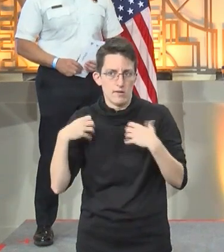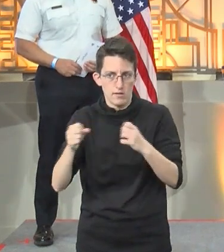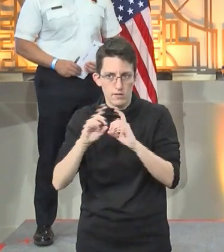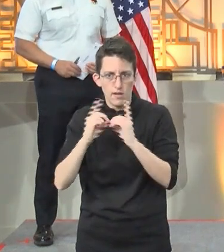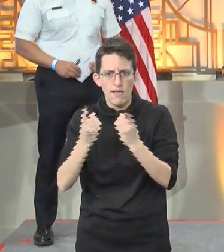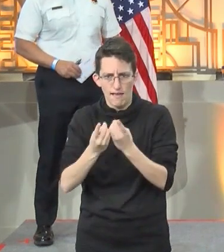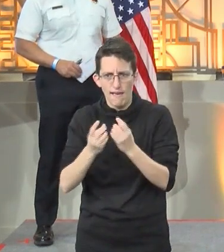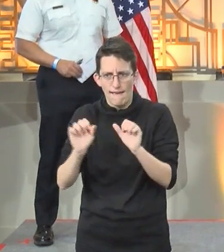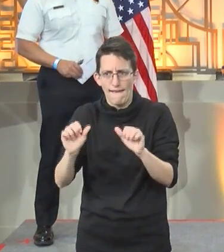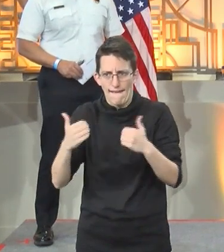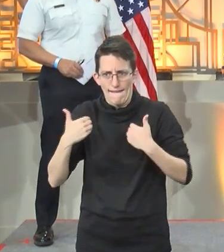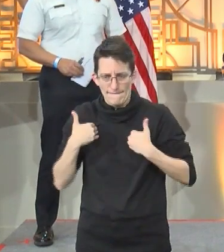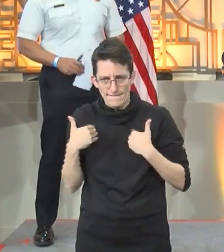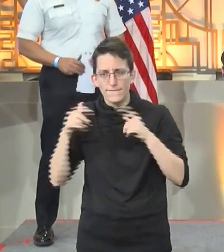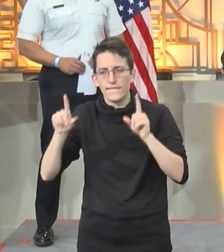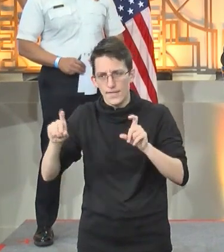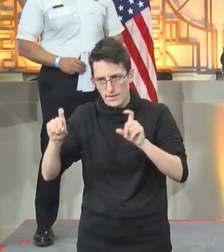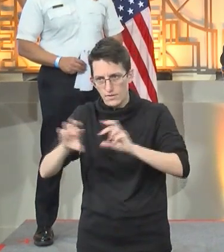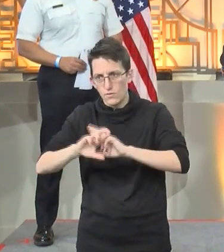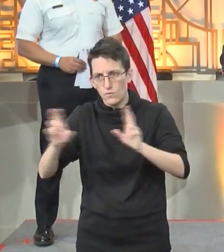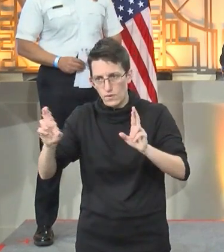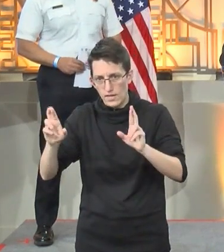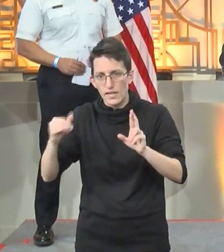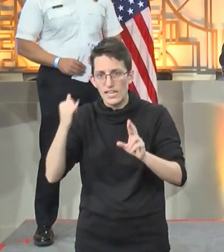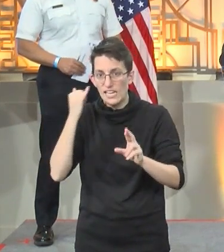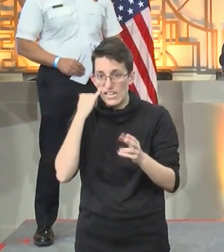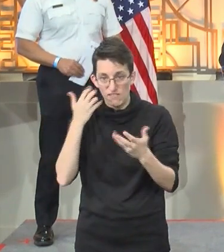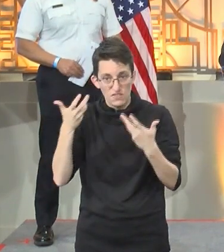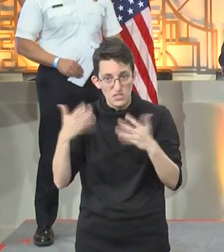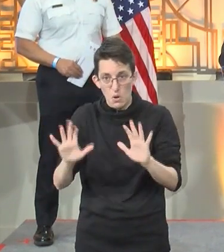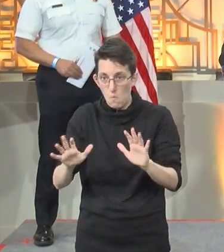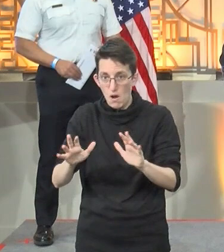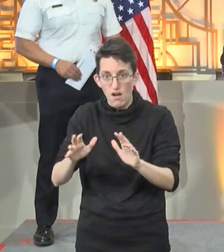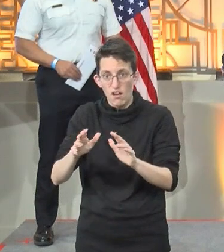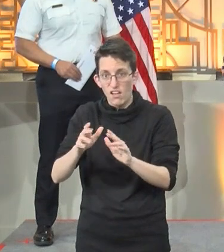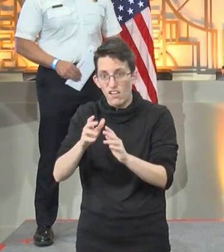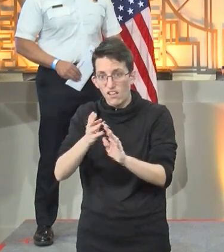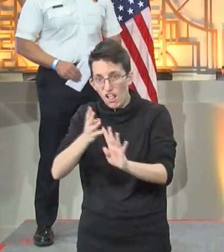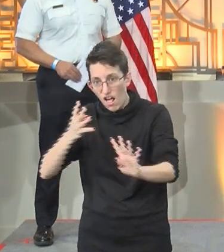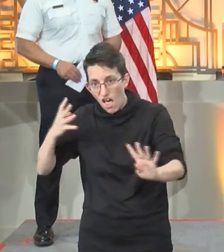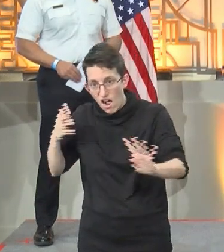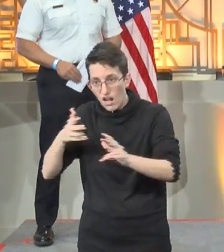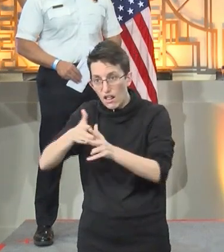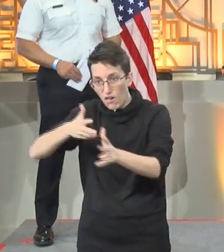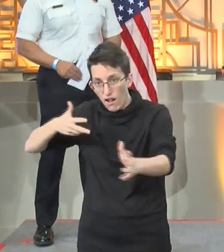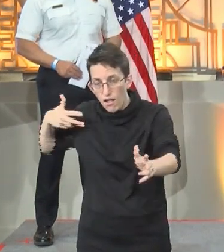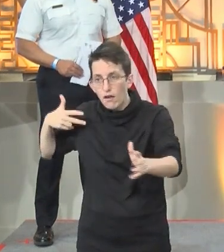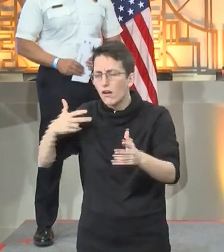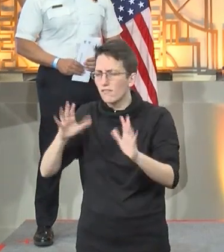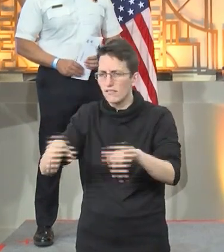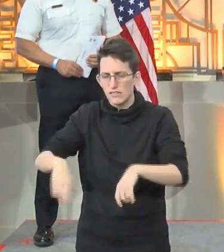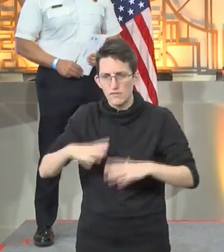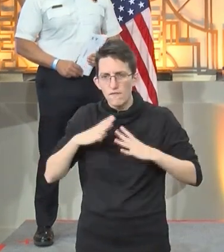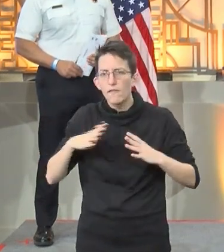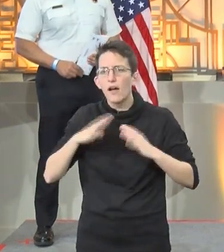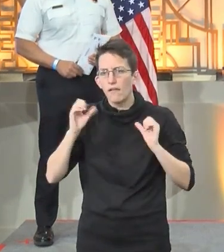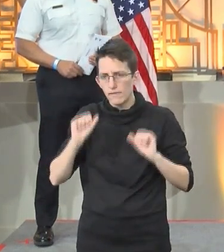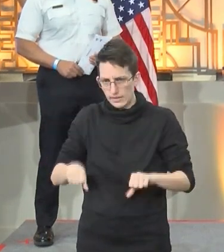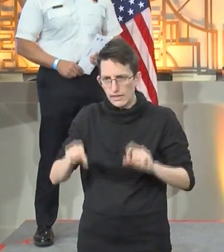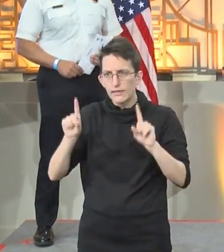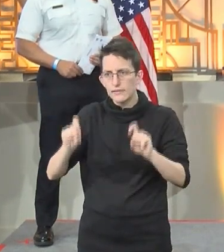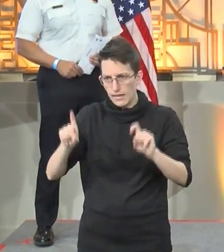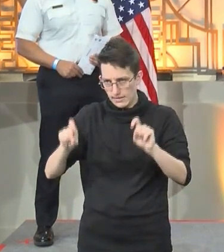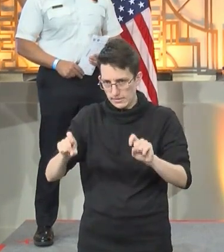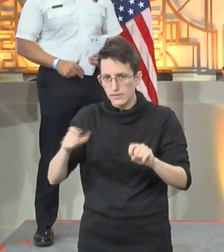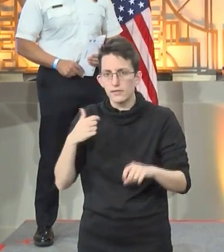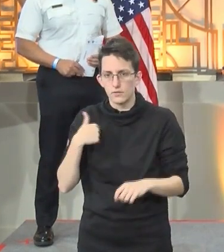and capability available. So if you were worried about there being long lines, that's not quite so much an issue anymore. We have plenty of ways to get you tested, and